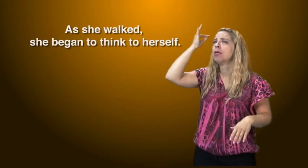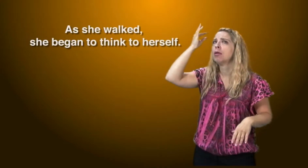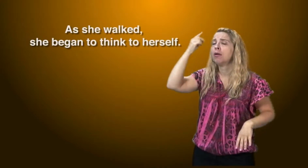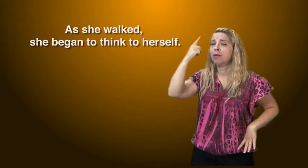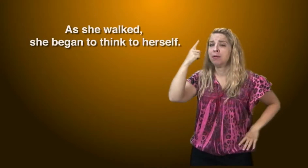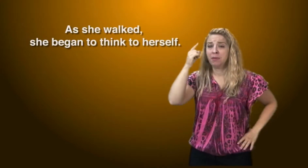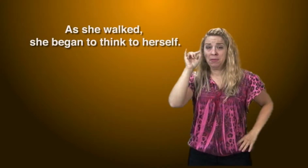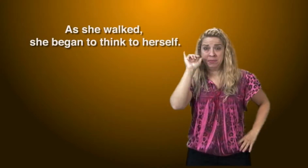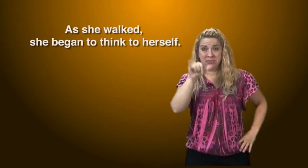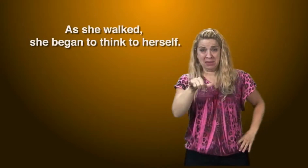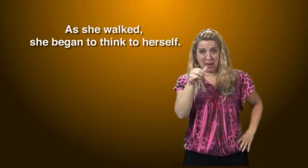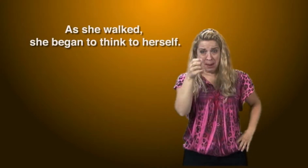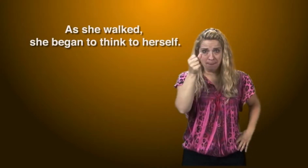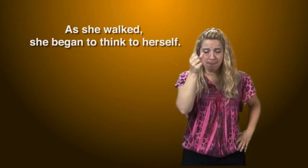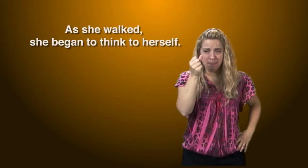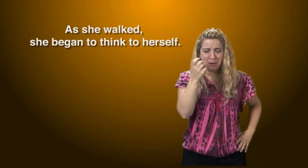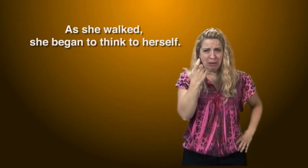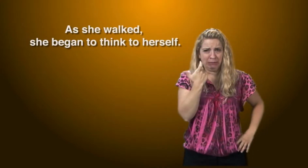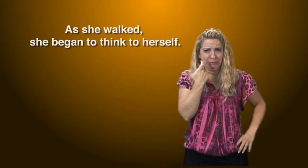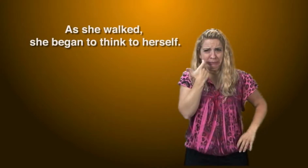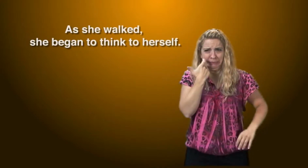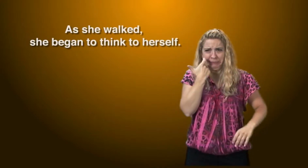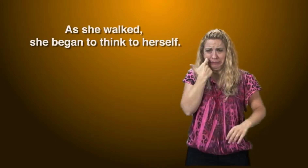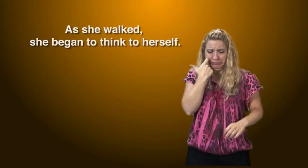As she walked, she began to think to herself.